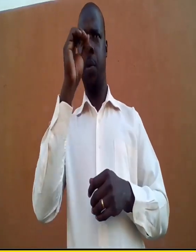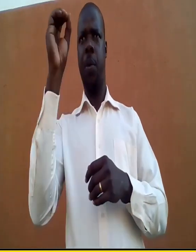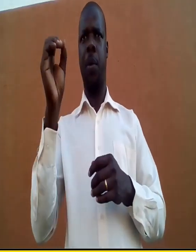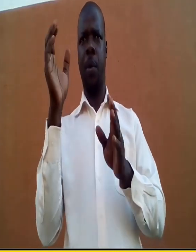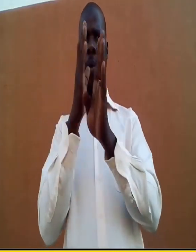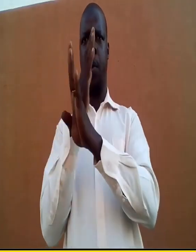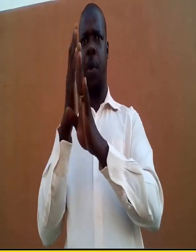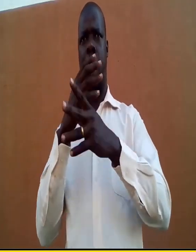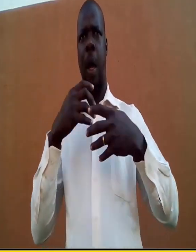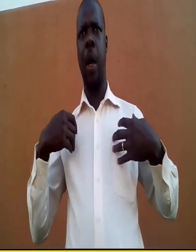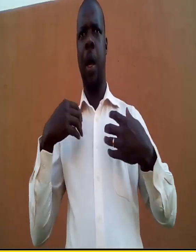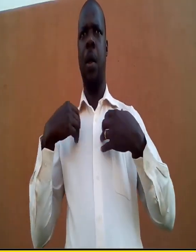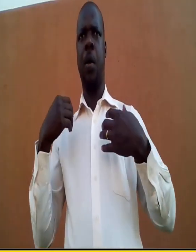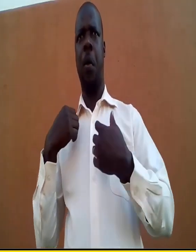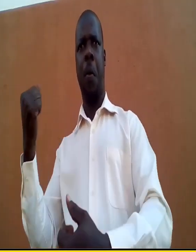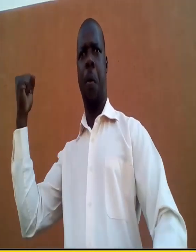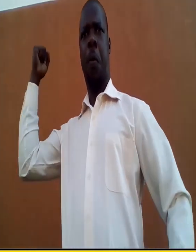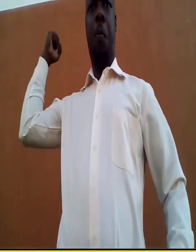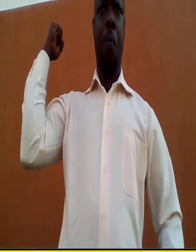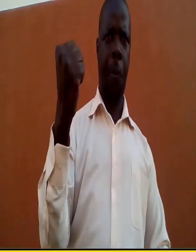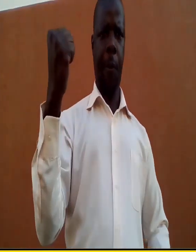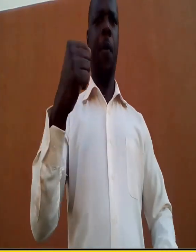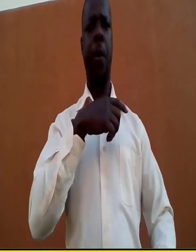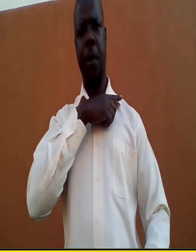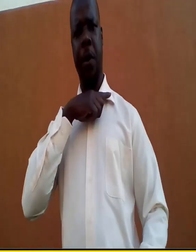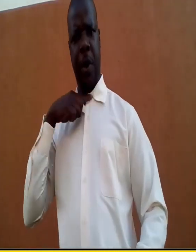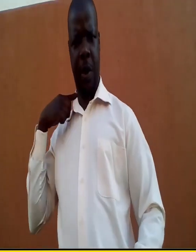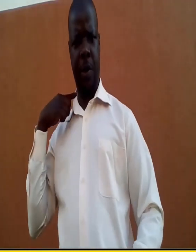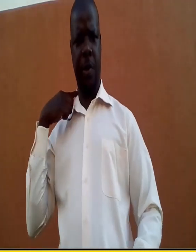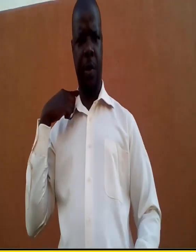We sign it looking like that.